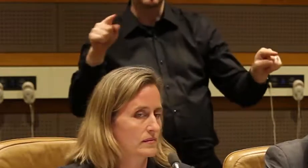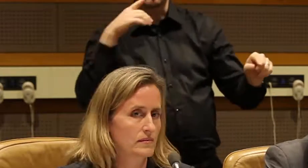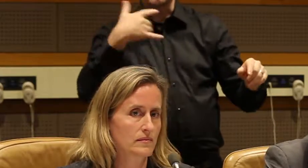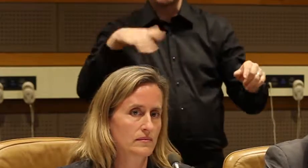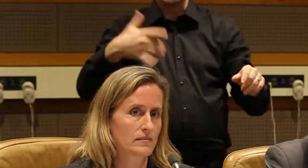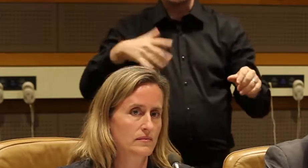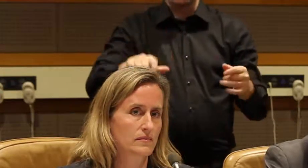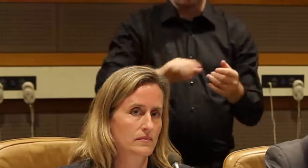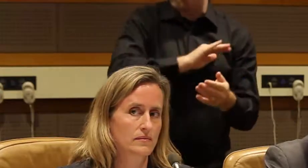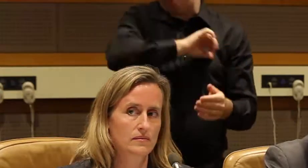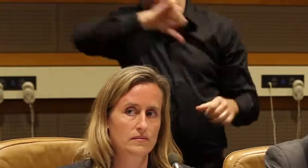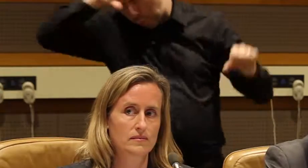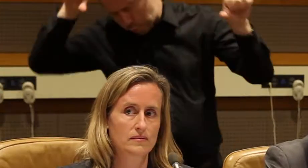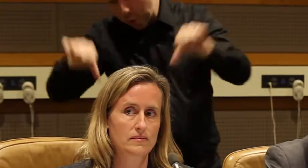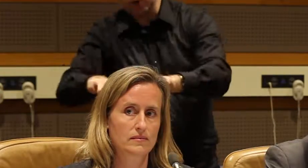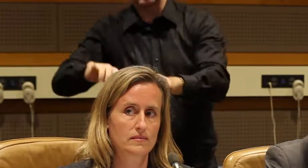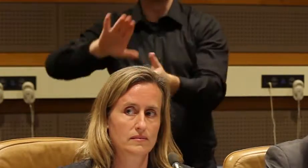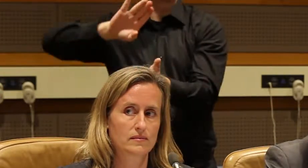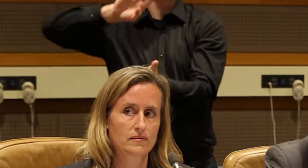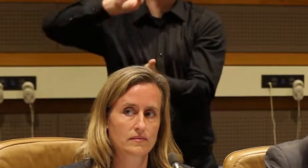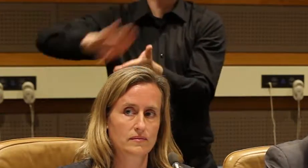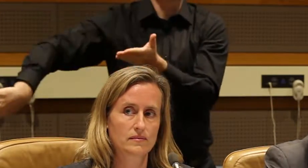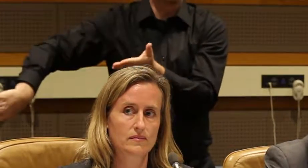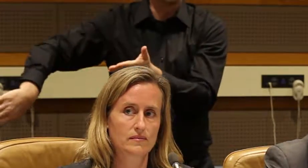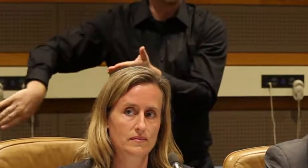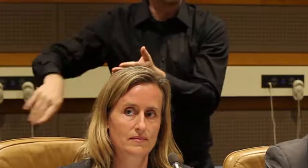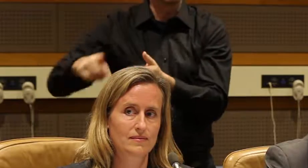girls with disabilities face particular challenges.